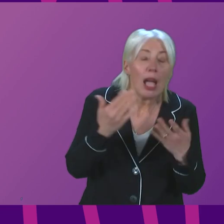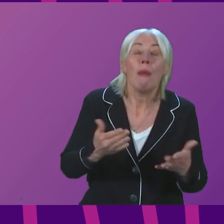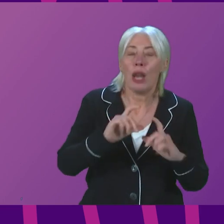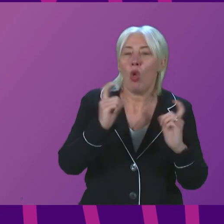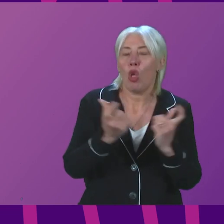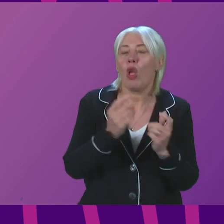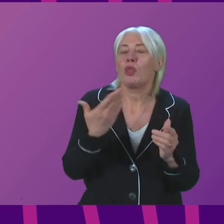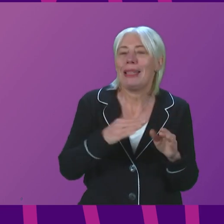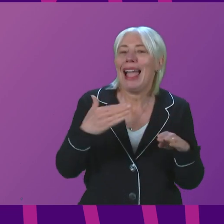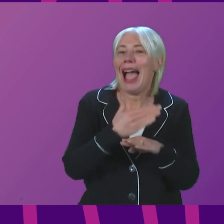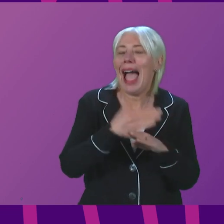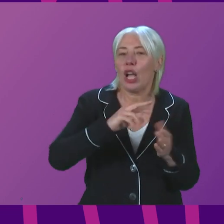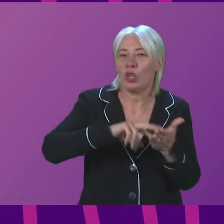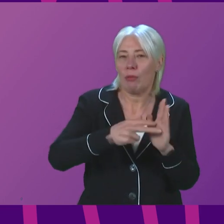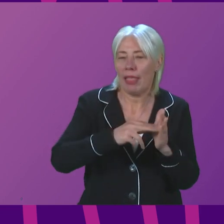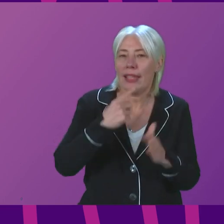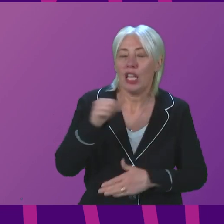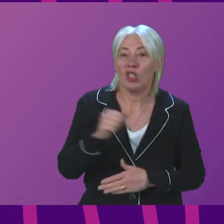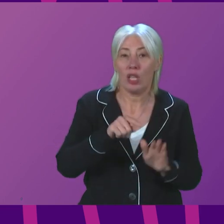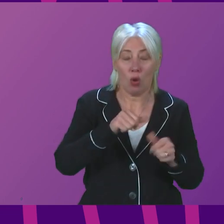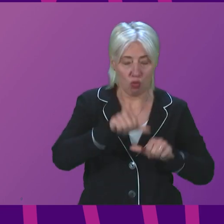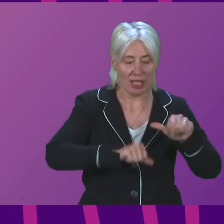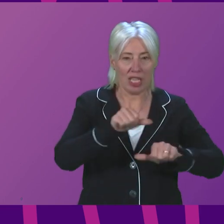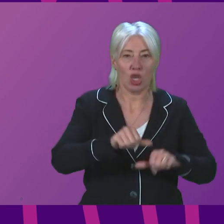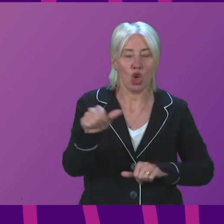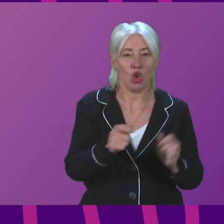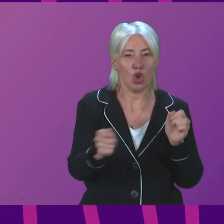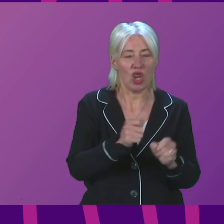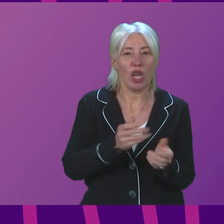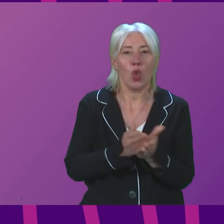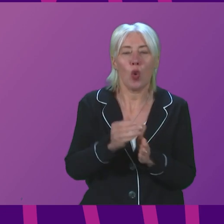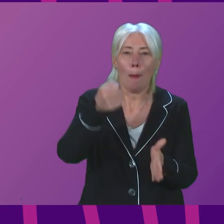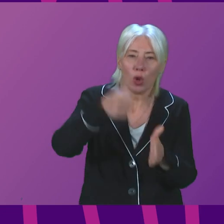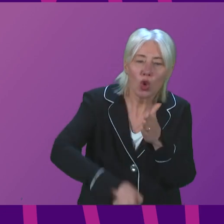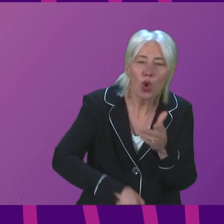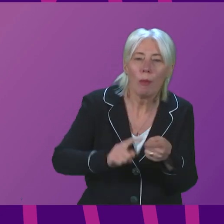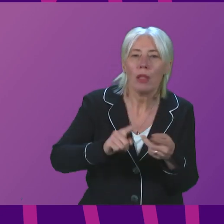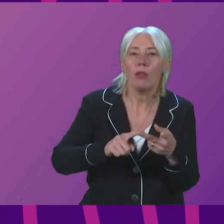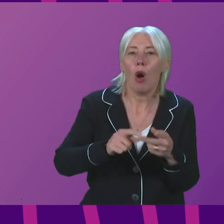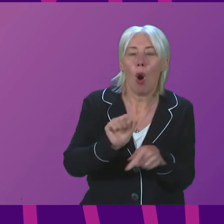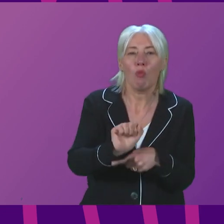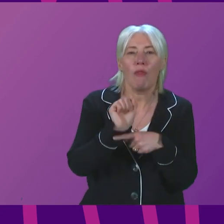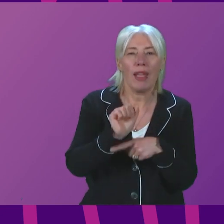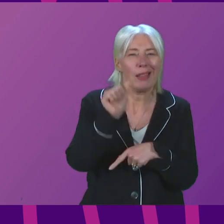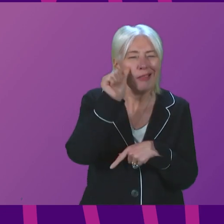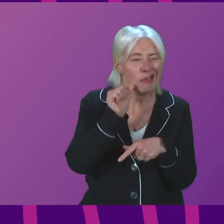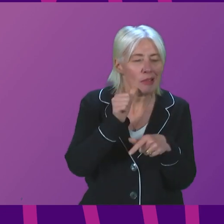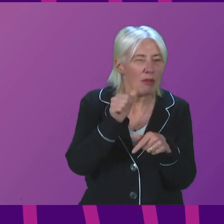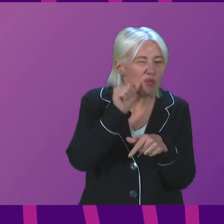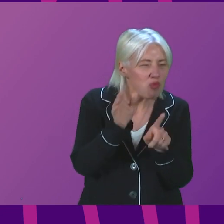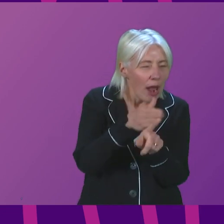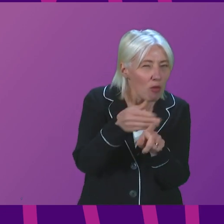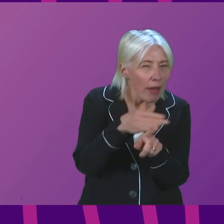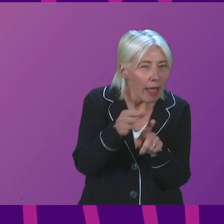action plan that says procedures should be changed in areas such as procurement, preventing bribery and carrying out